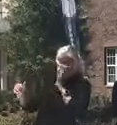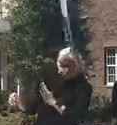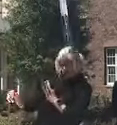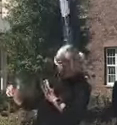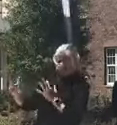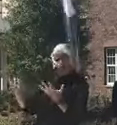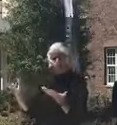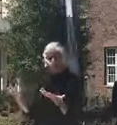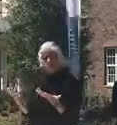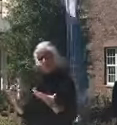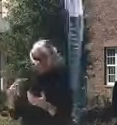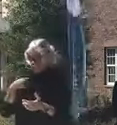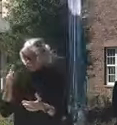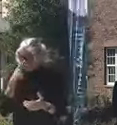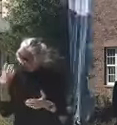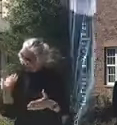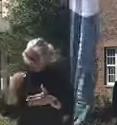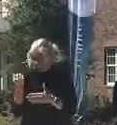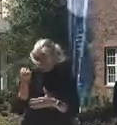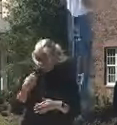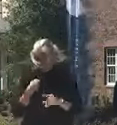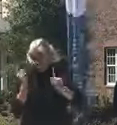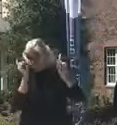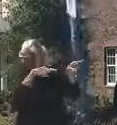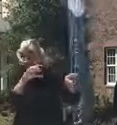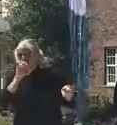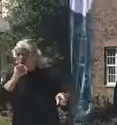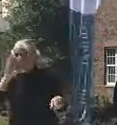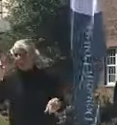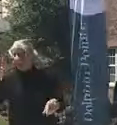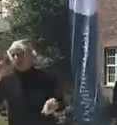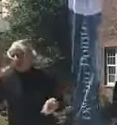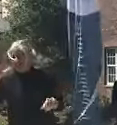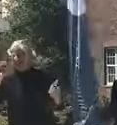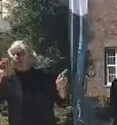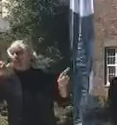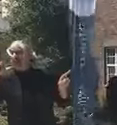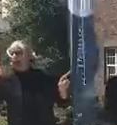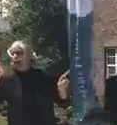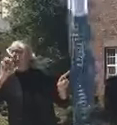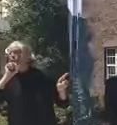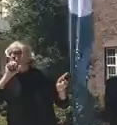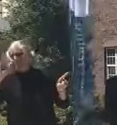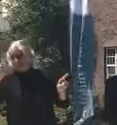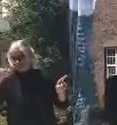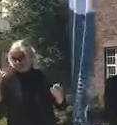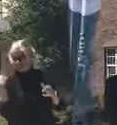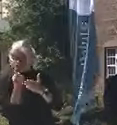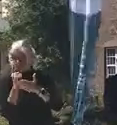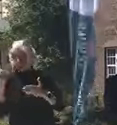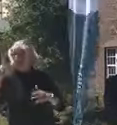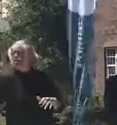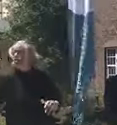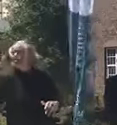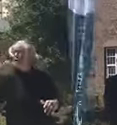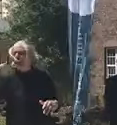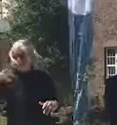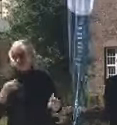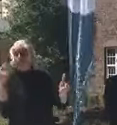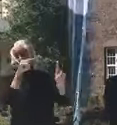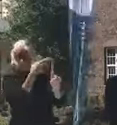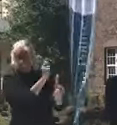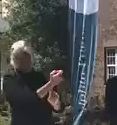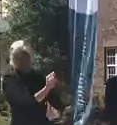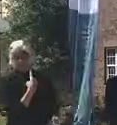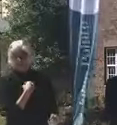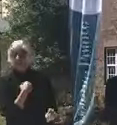weekend, last Saturday, was down in Orange County. Mayor of Orange County, Jerry Demings, wrote me a letter asking me to put the